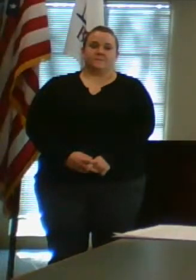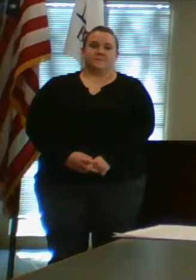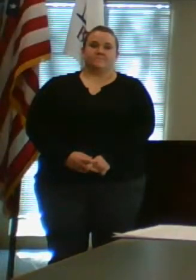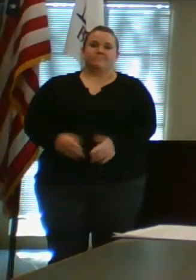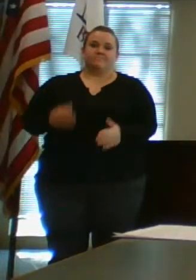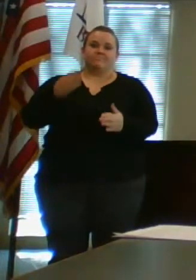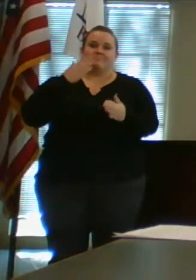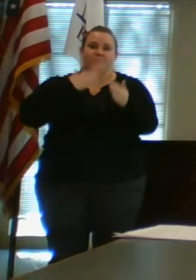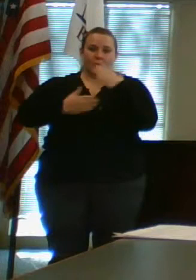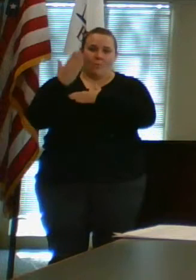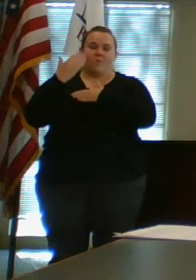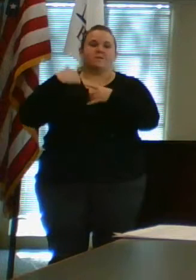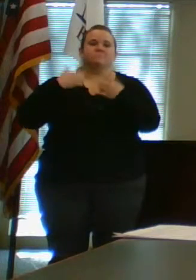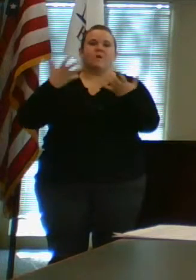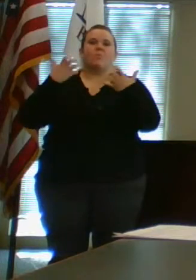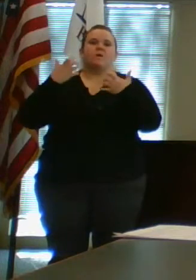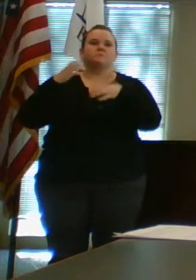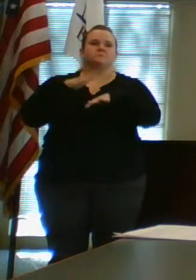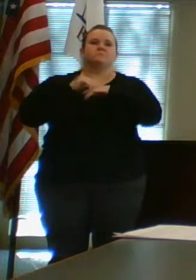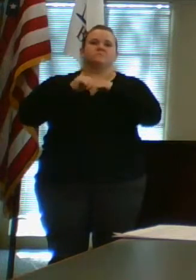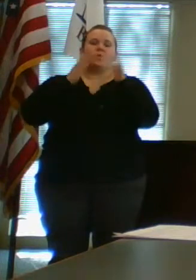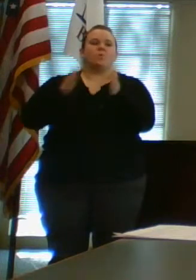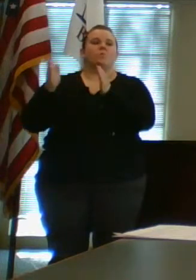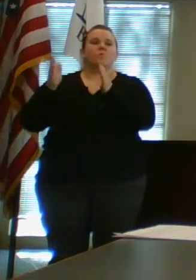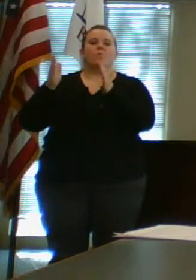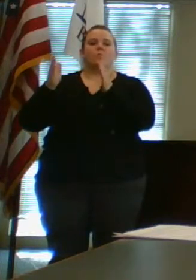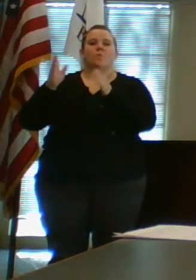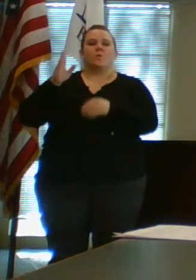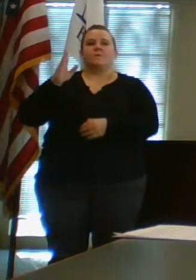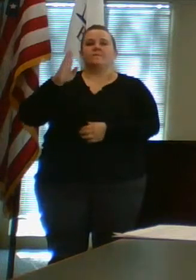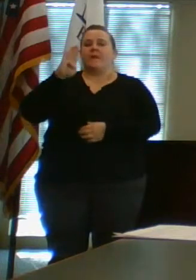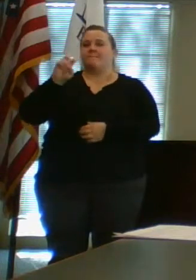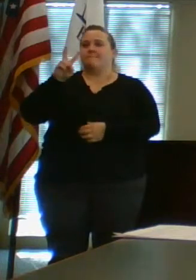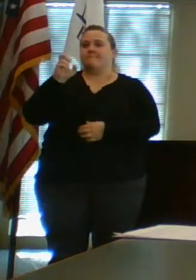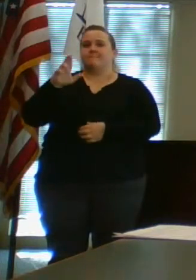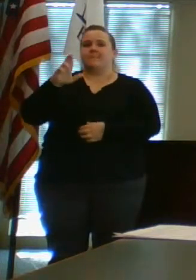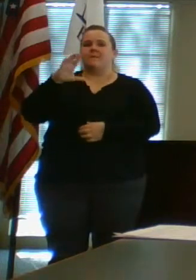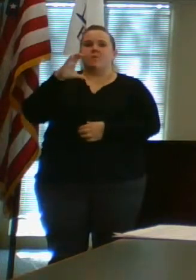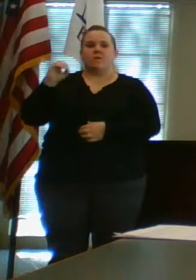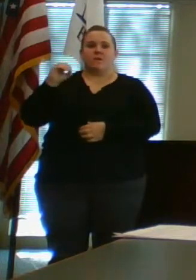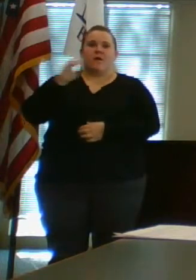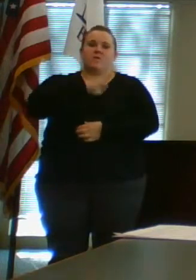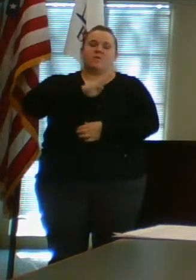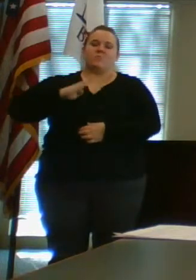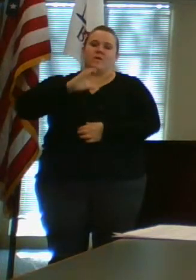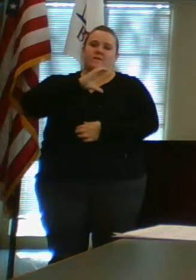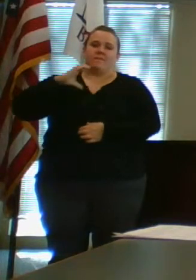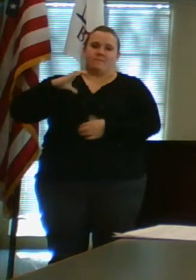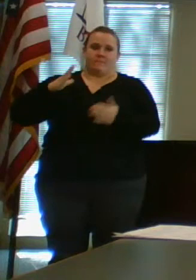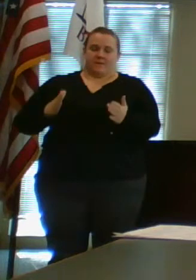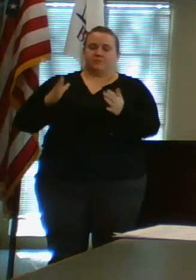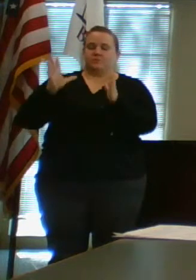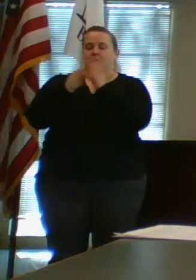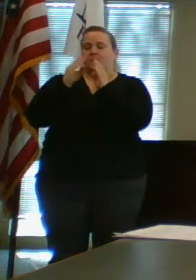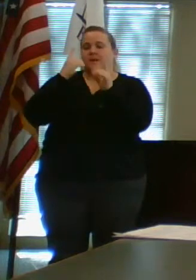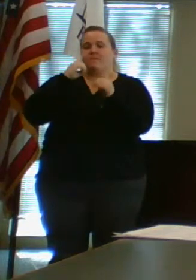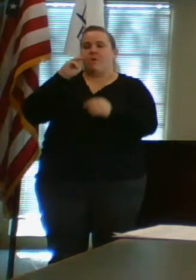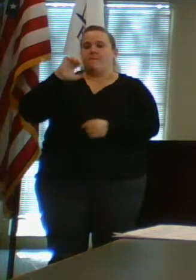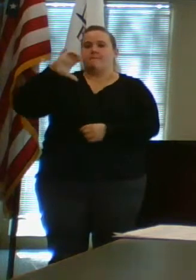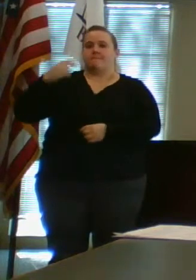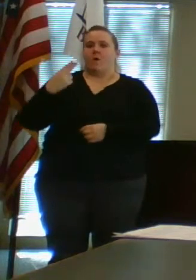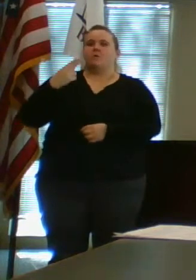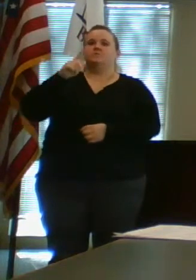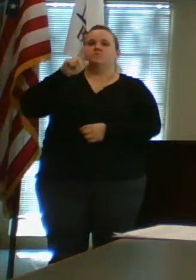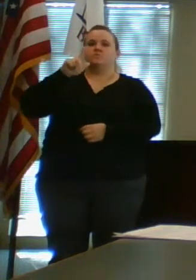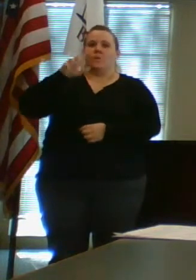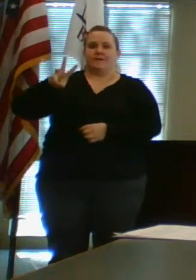Good morning. I'd like to call to the Lord of Beaver County Board of Education for the meeting for March 26, 2020 at 10 a.m. If we could please stand